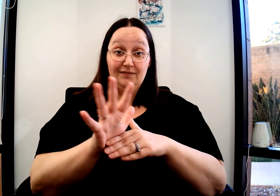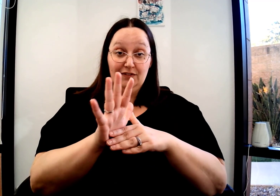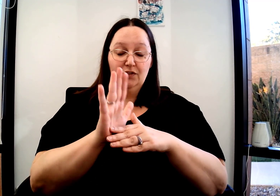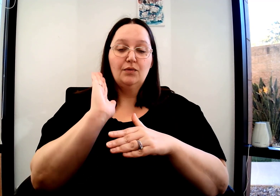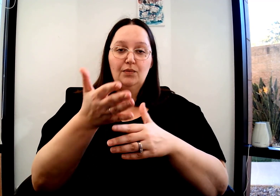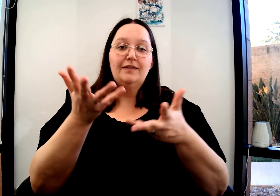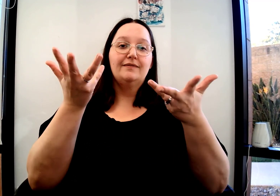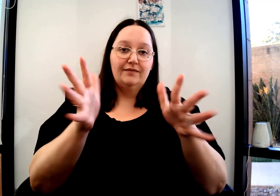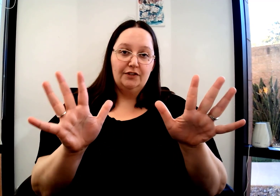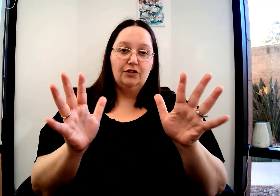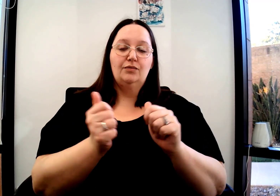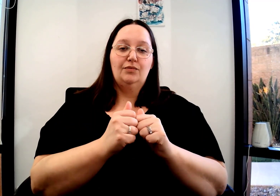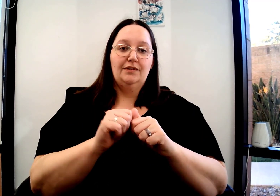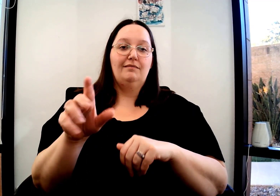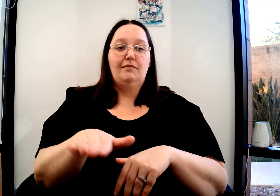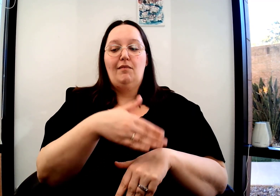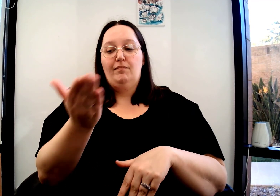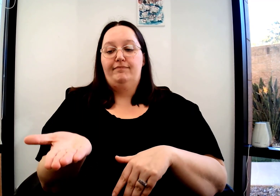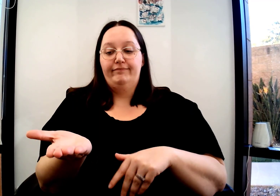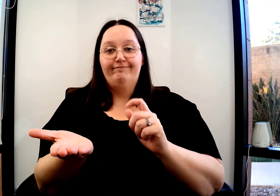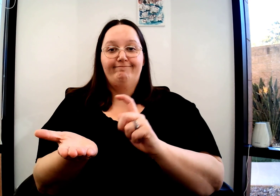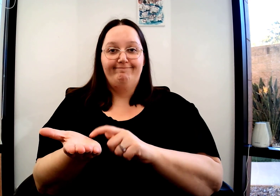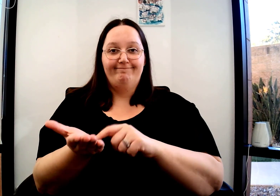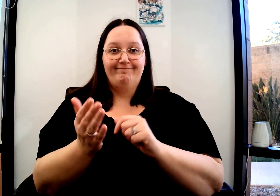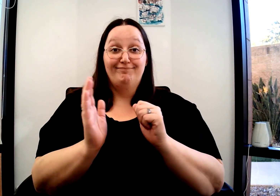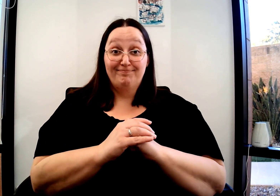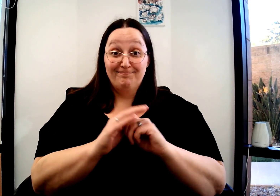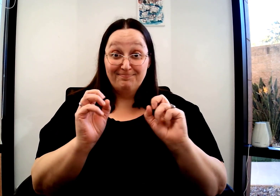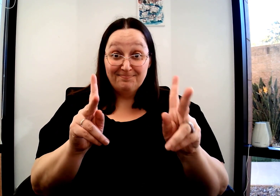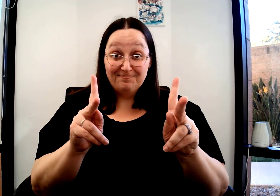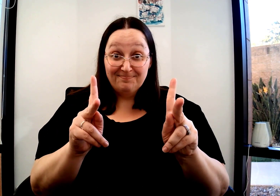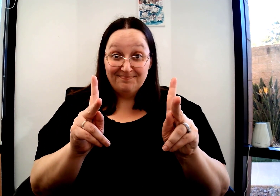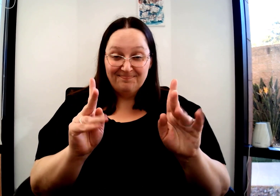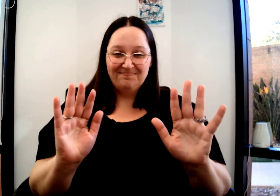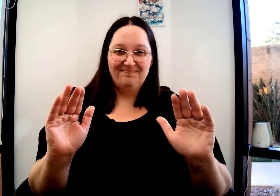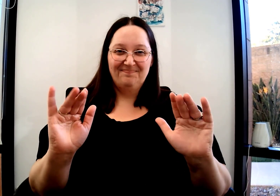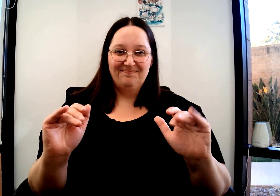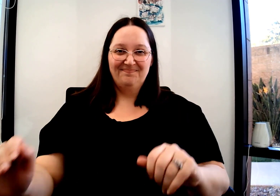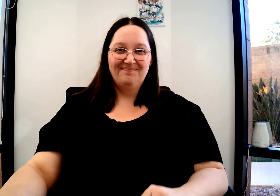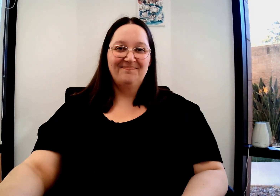Our next video will finish with the other half of Unit 8. Alright, see you then, my friends!